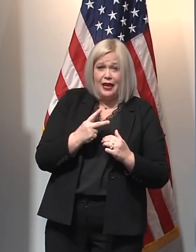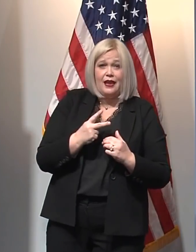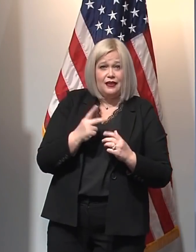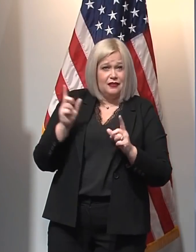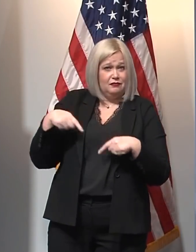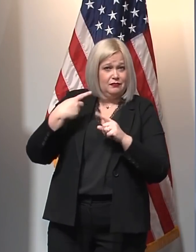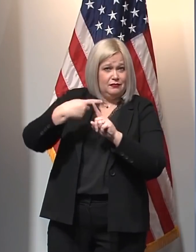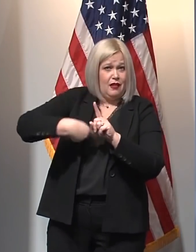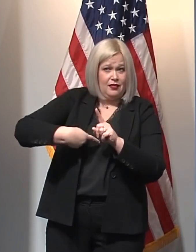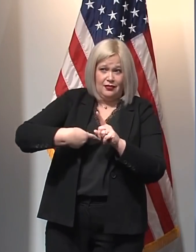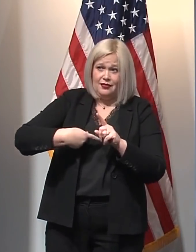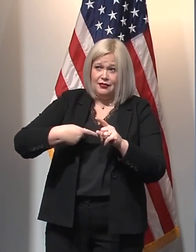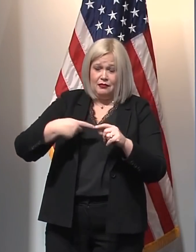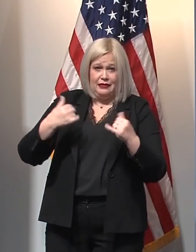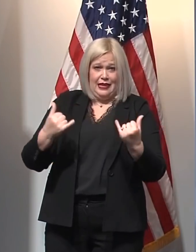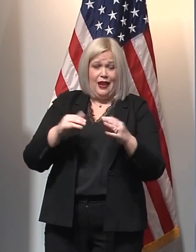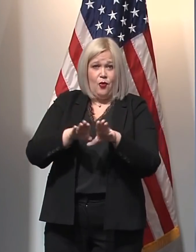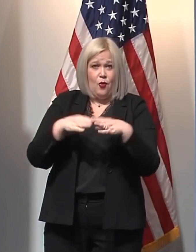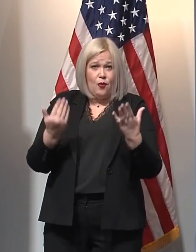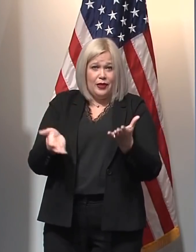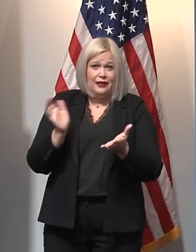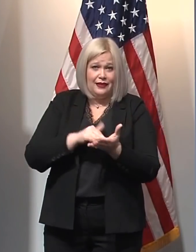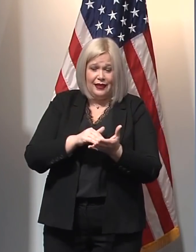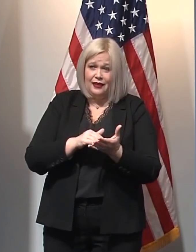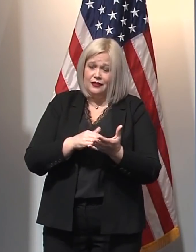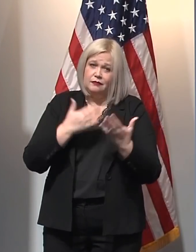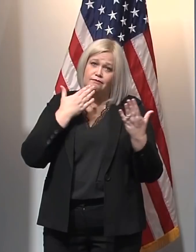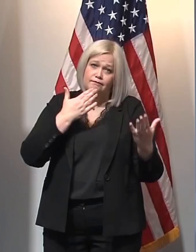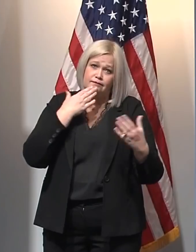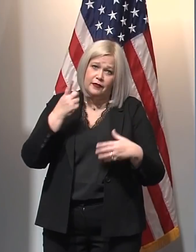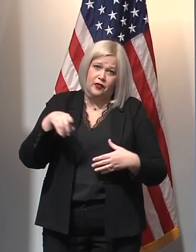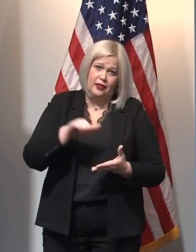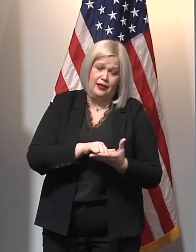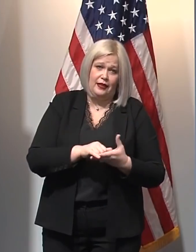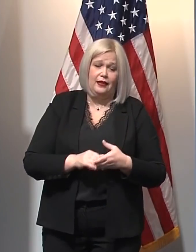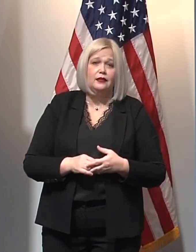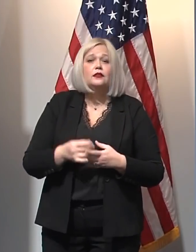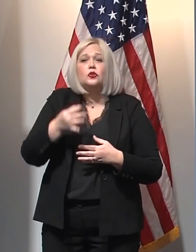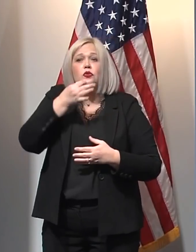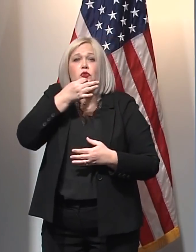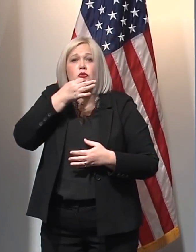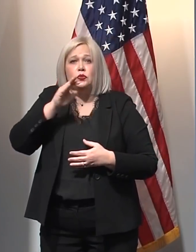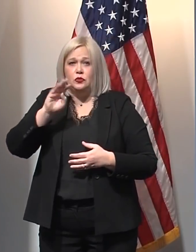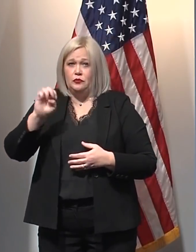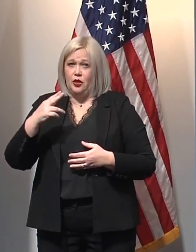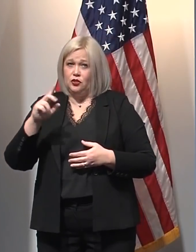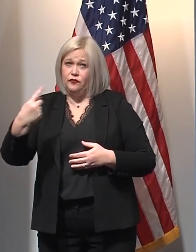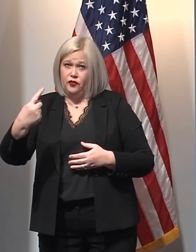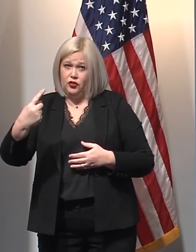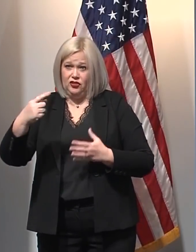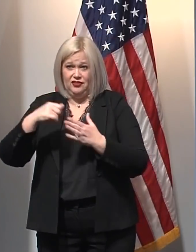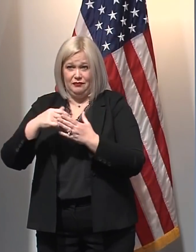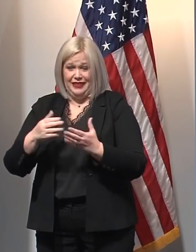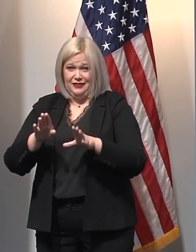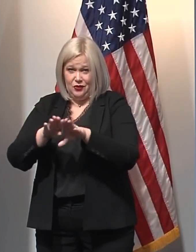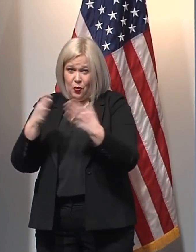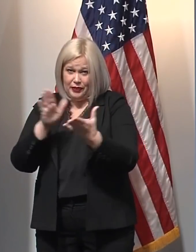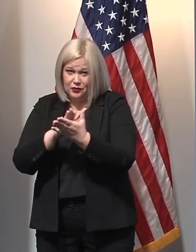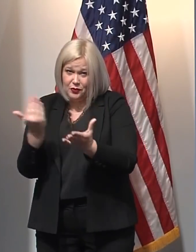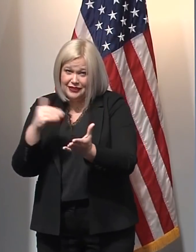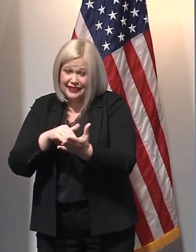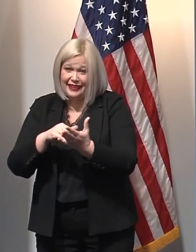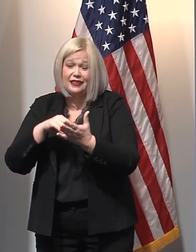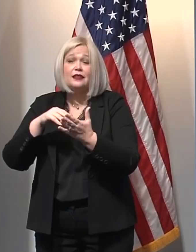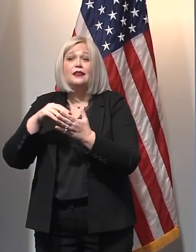over the past month. As we sit three weeks from our target date of March 1, state and federal resources